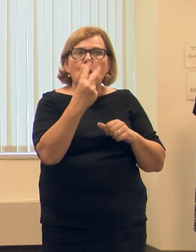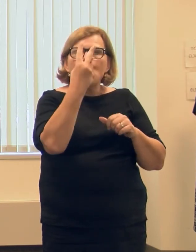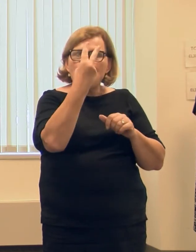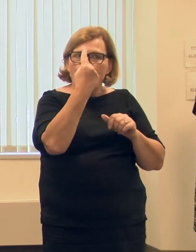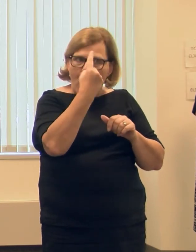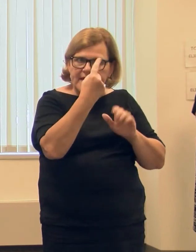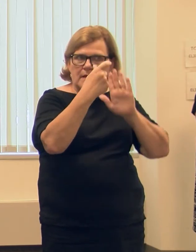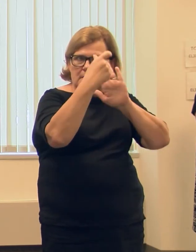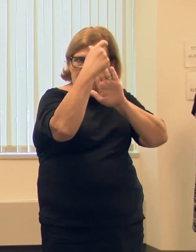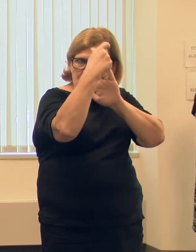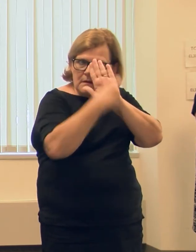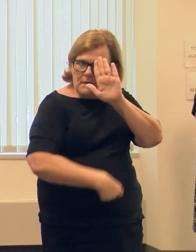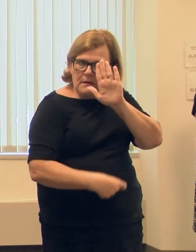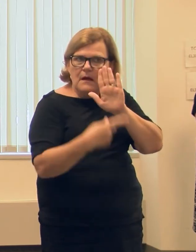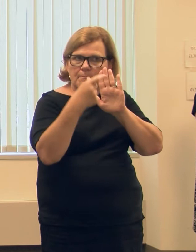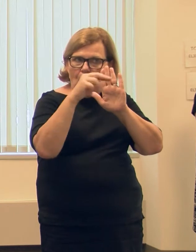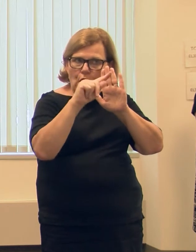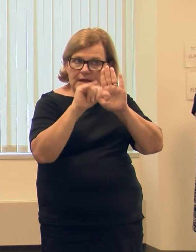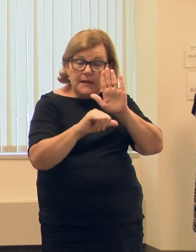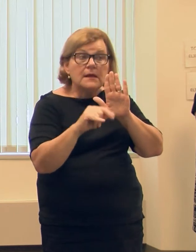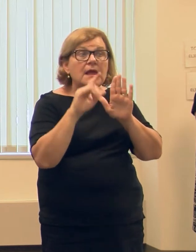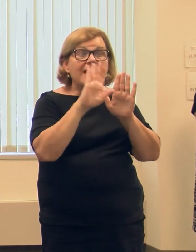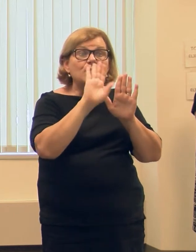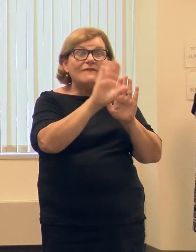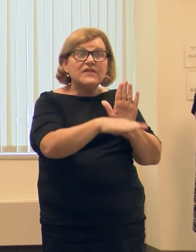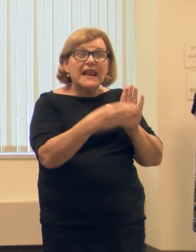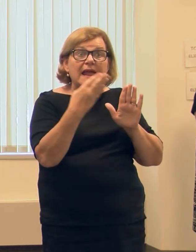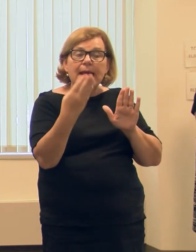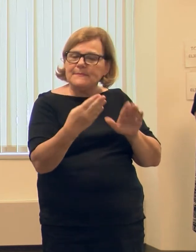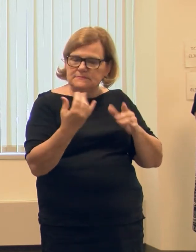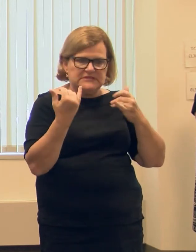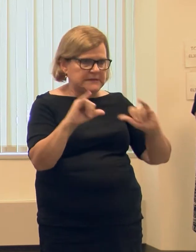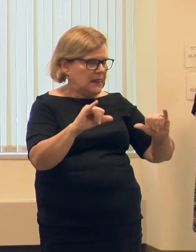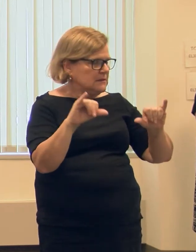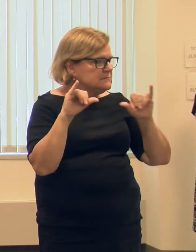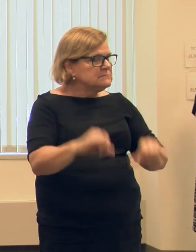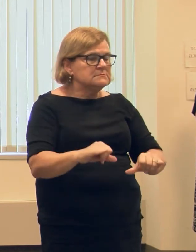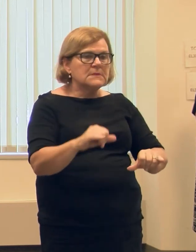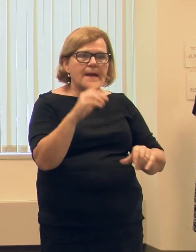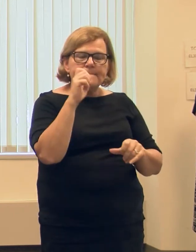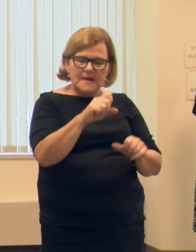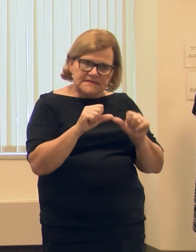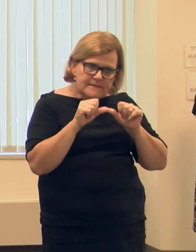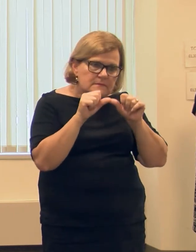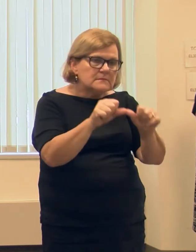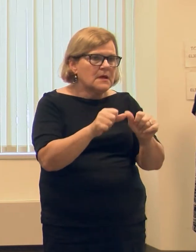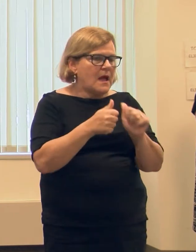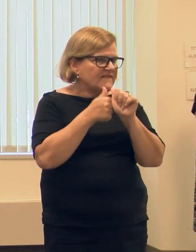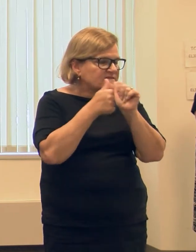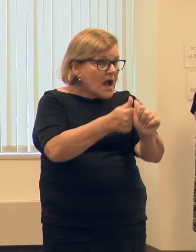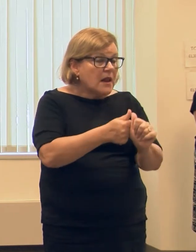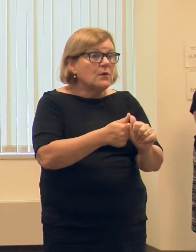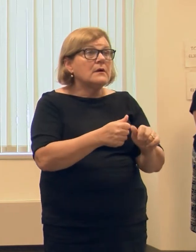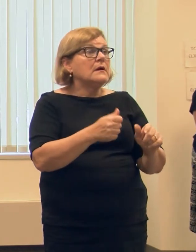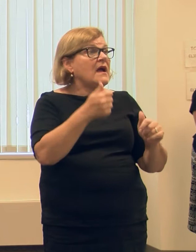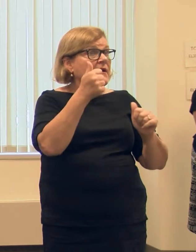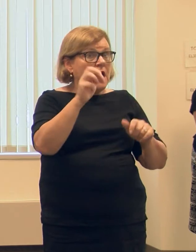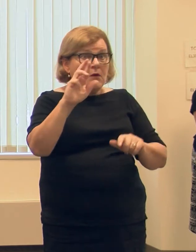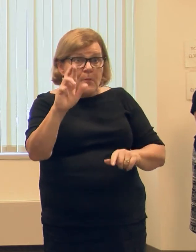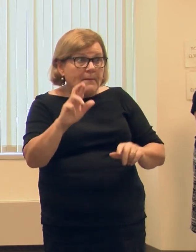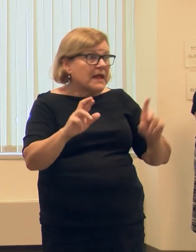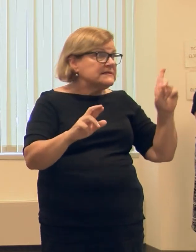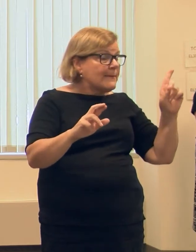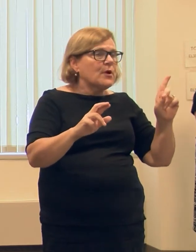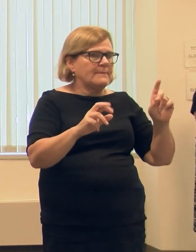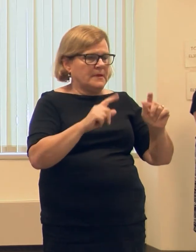party's candidates. And that includes when you flip the ballot over. You have to be consistent on the back side. So whatever party you voted on the